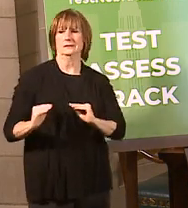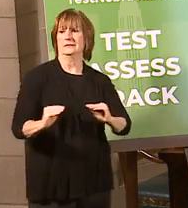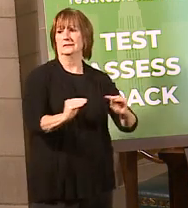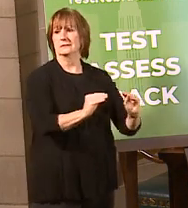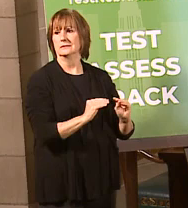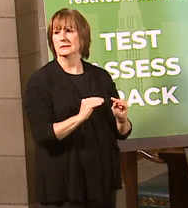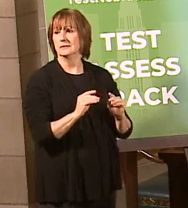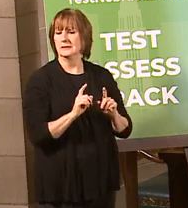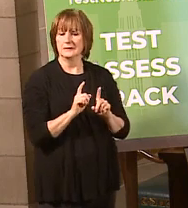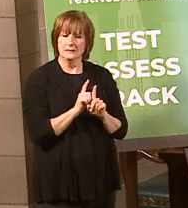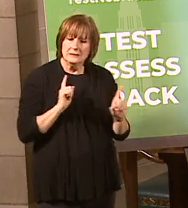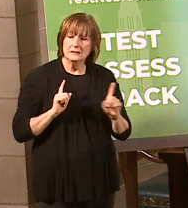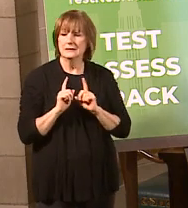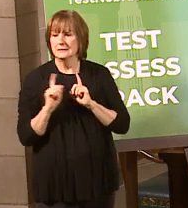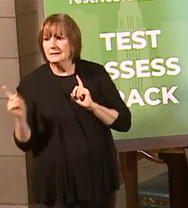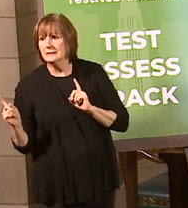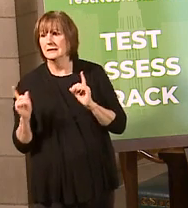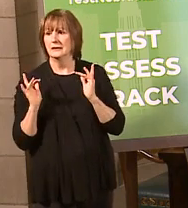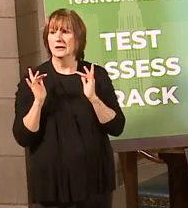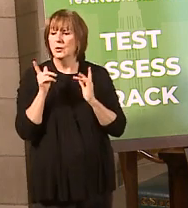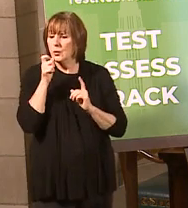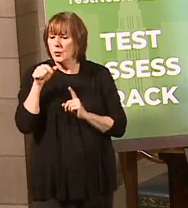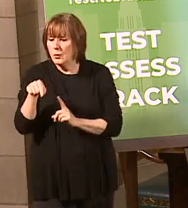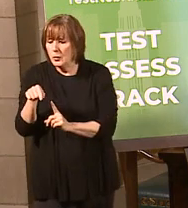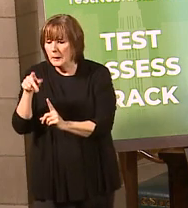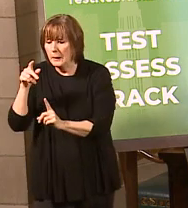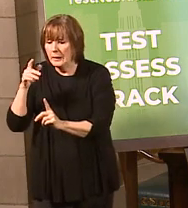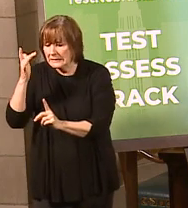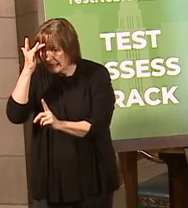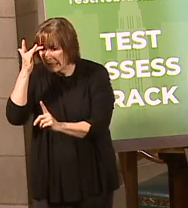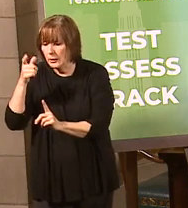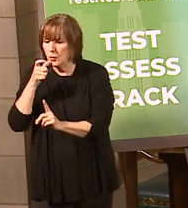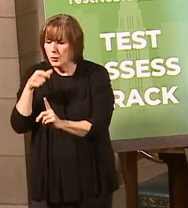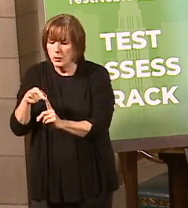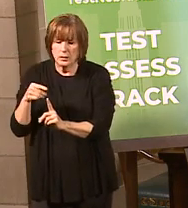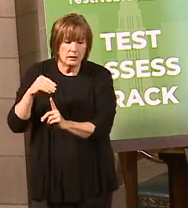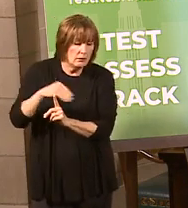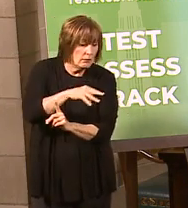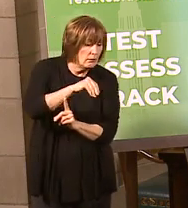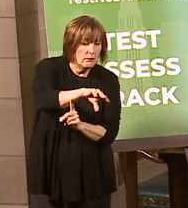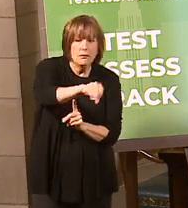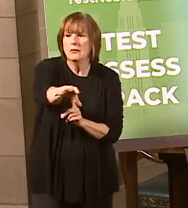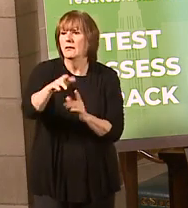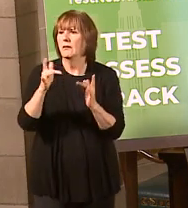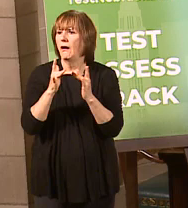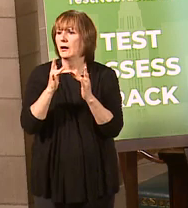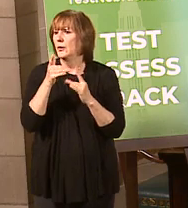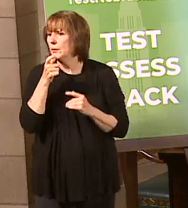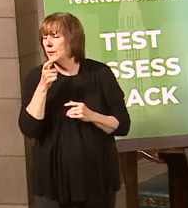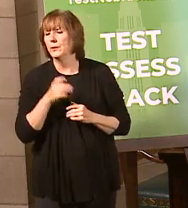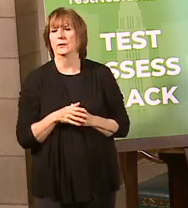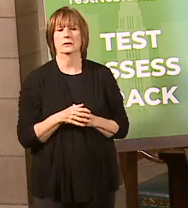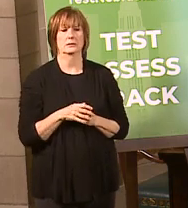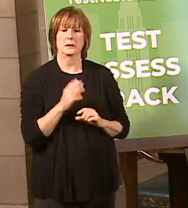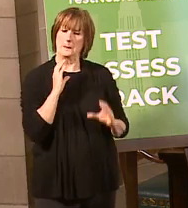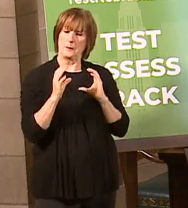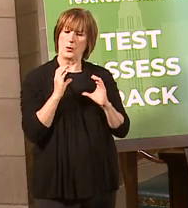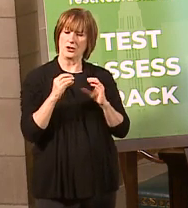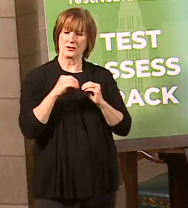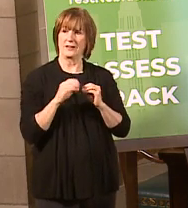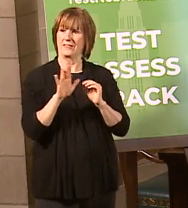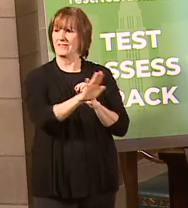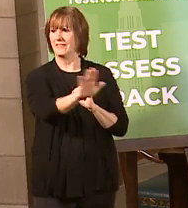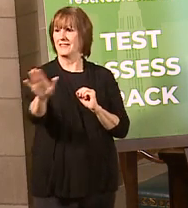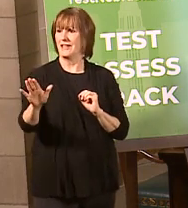distancing, the contact tracing, the testing, all that sort of thing, know, doing all that communication in